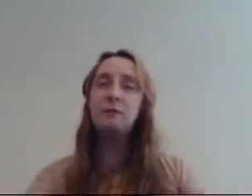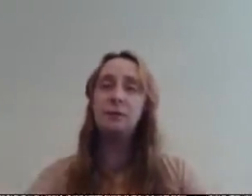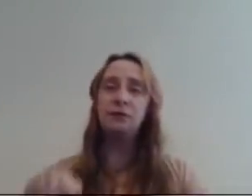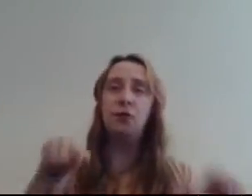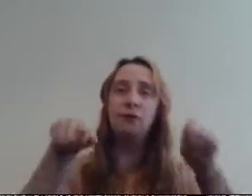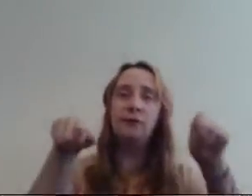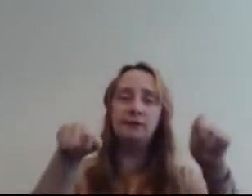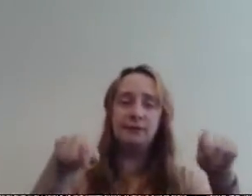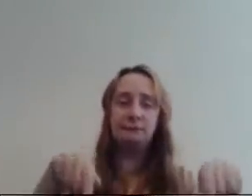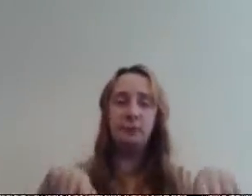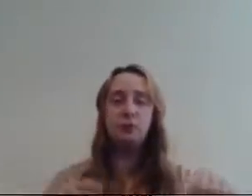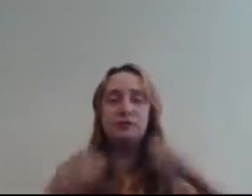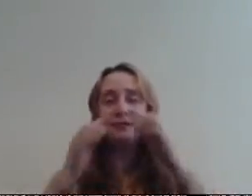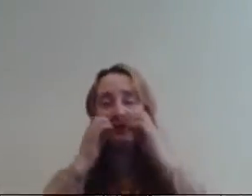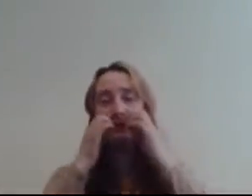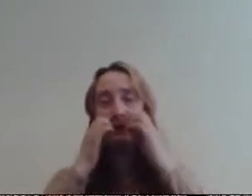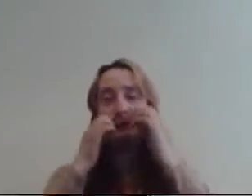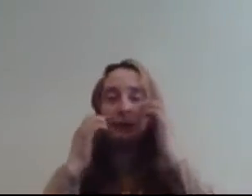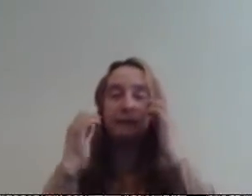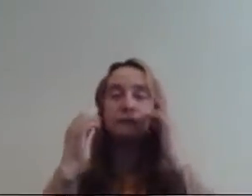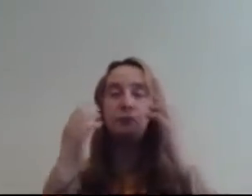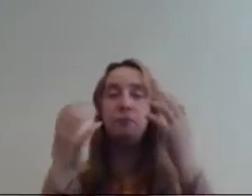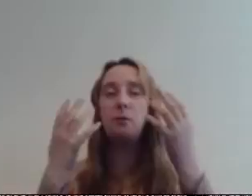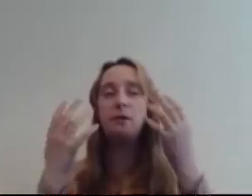that with gauntlets and his boots and that being at his own power